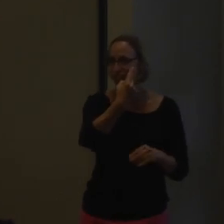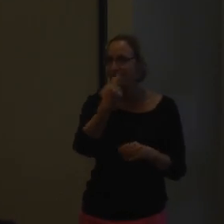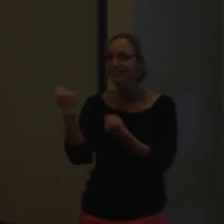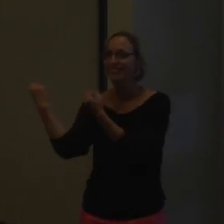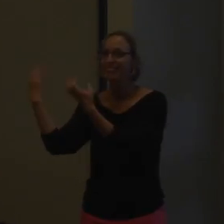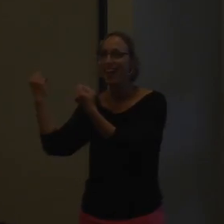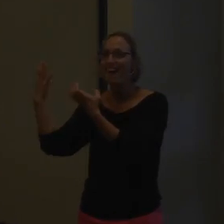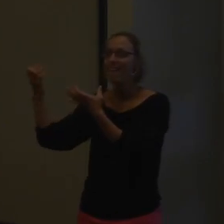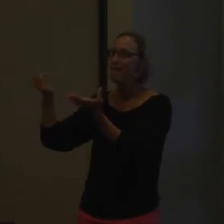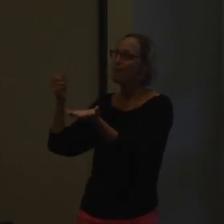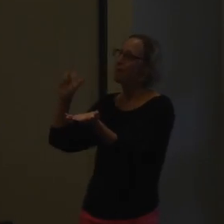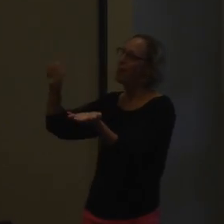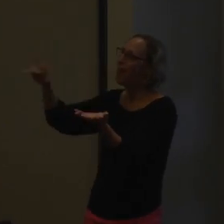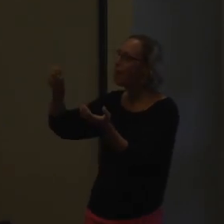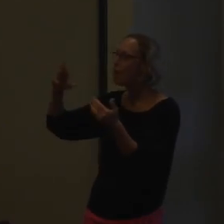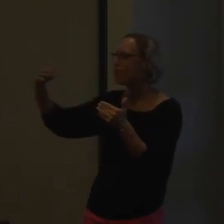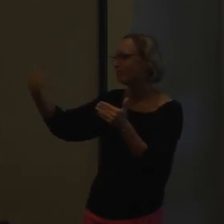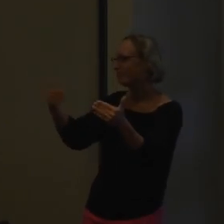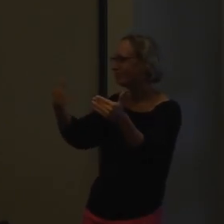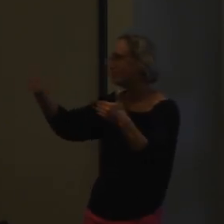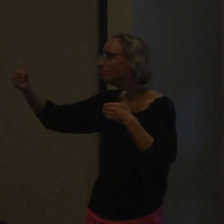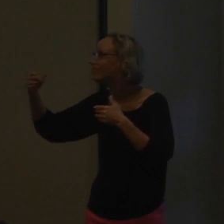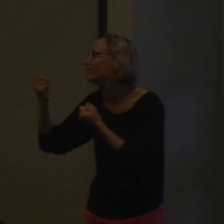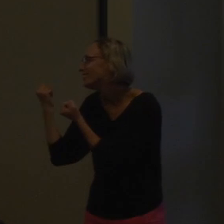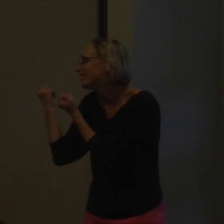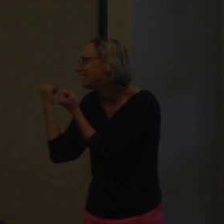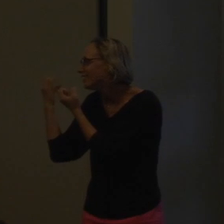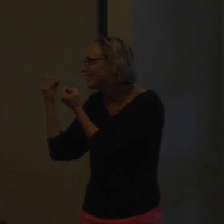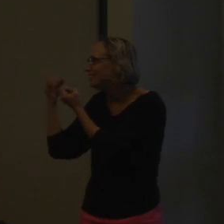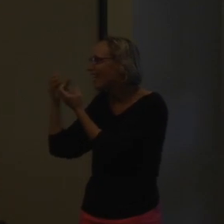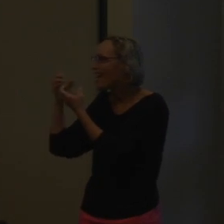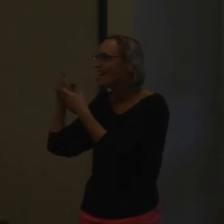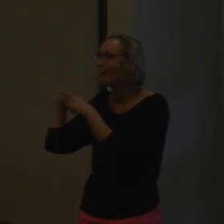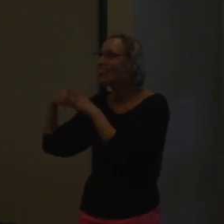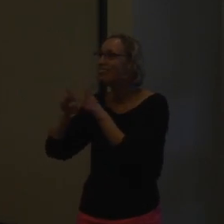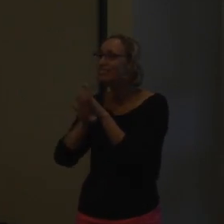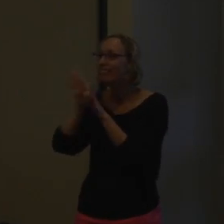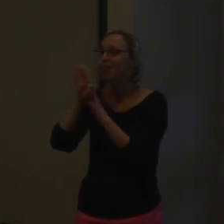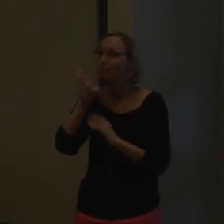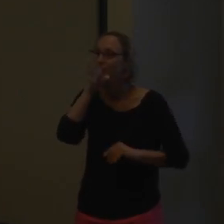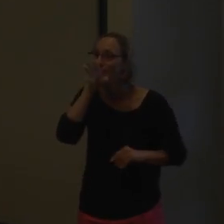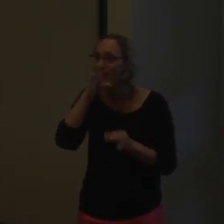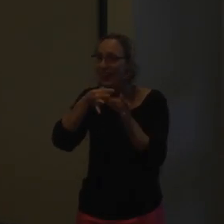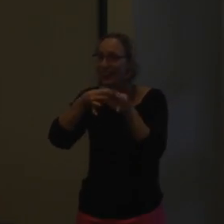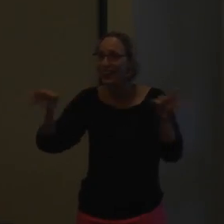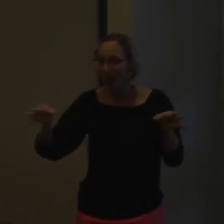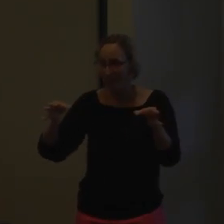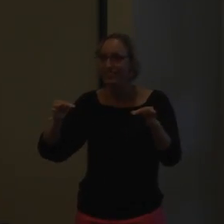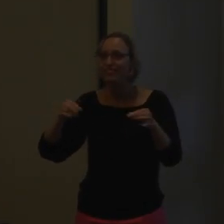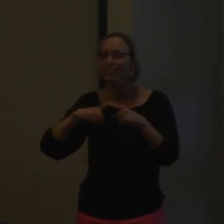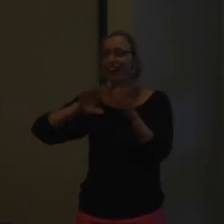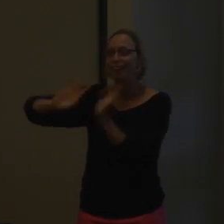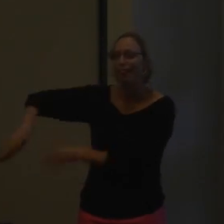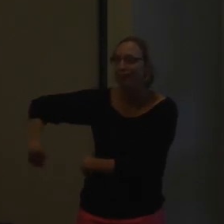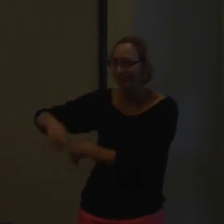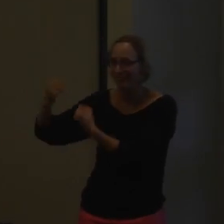child would want to focus on the spoken language and not the visual language. Because